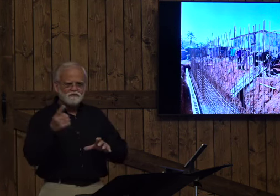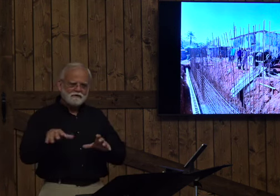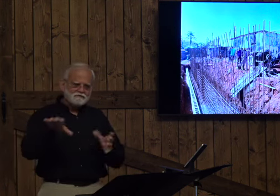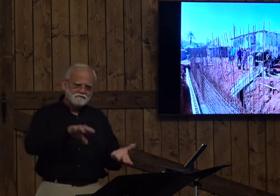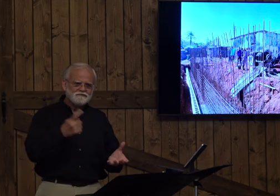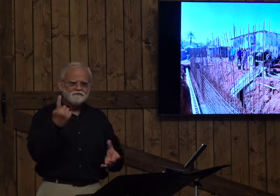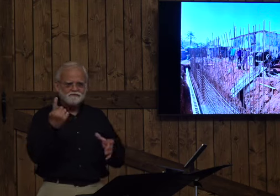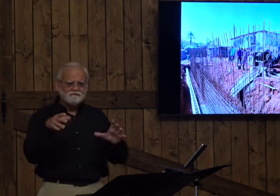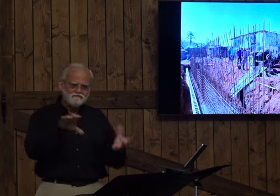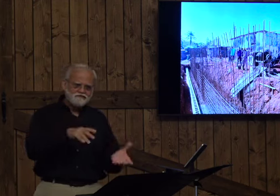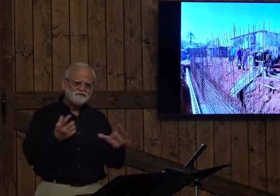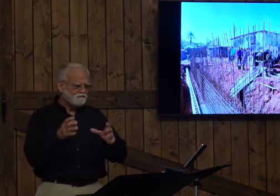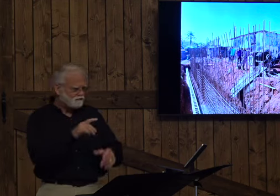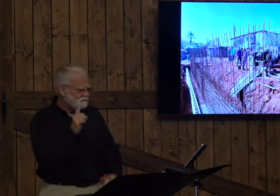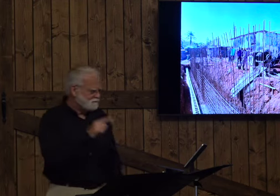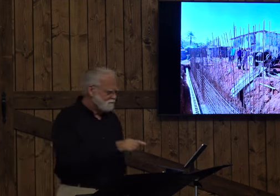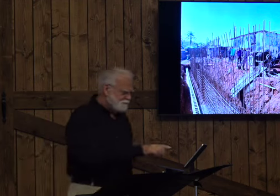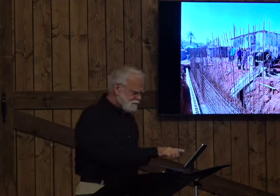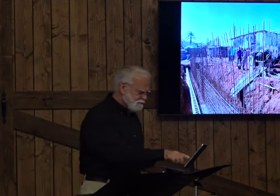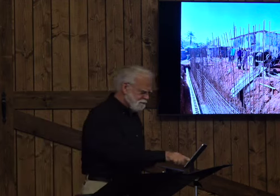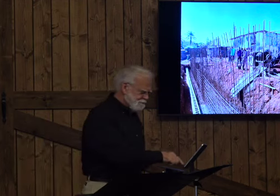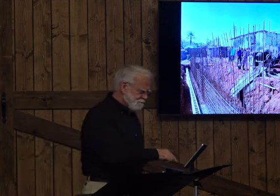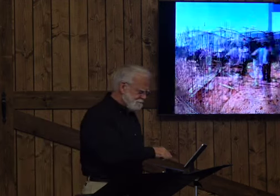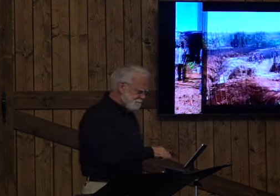They just have that one small mixer.